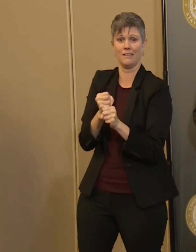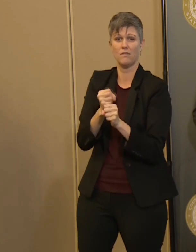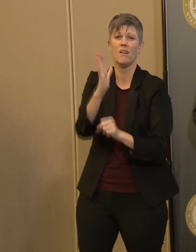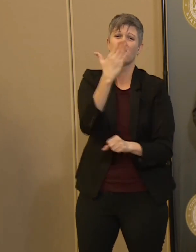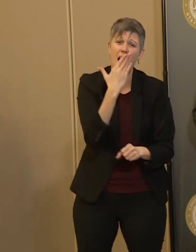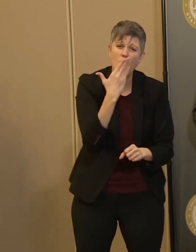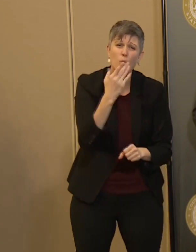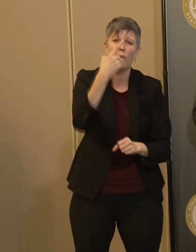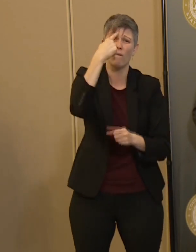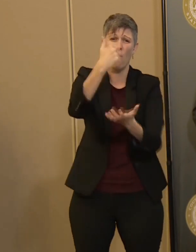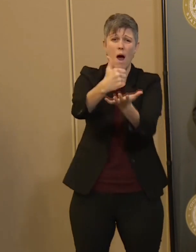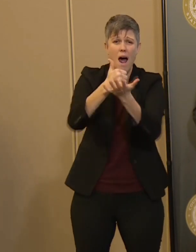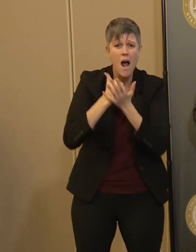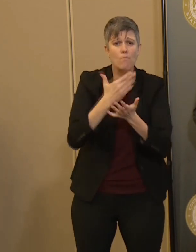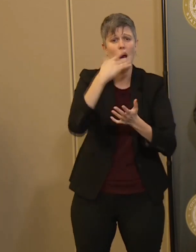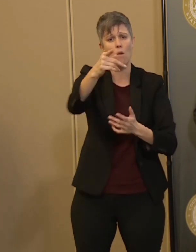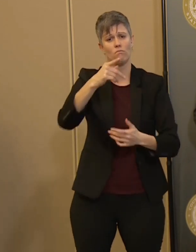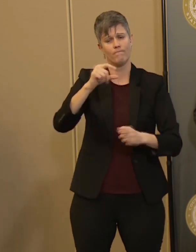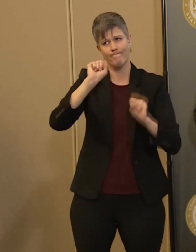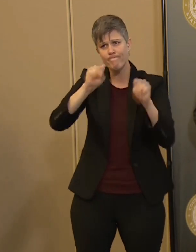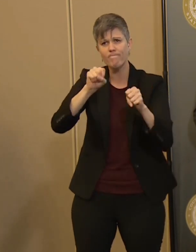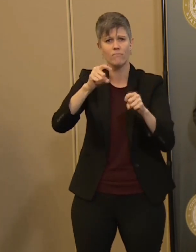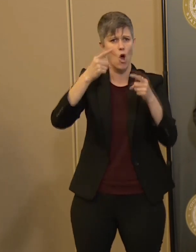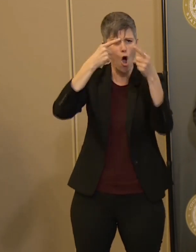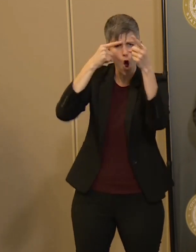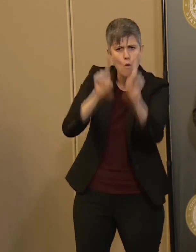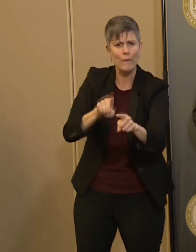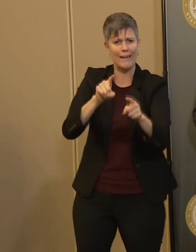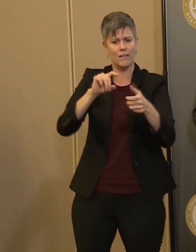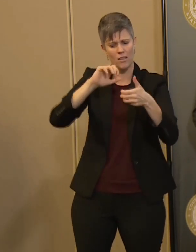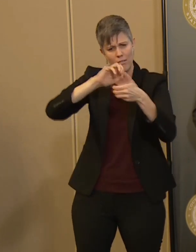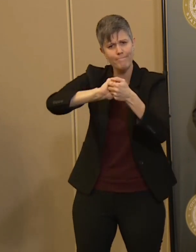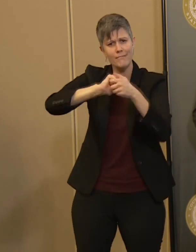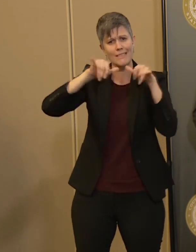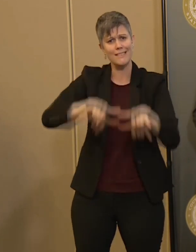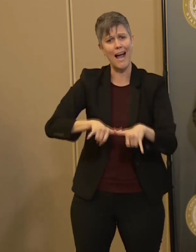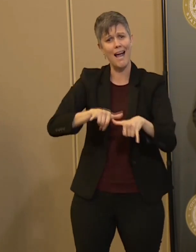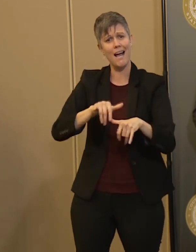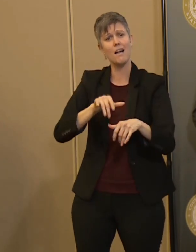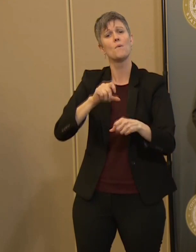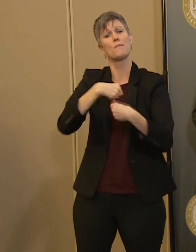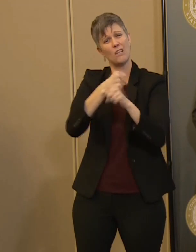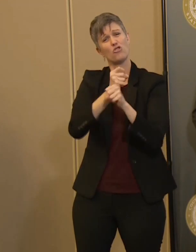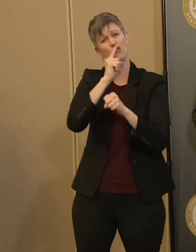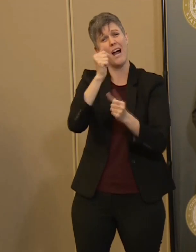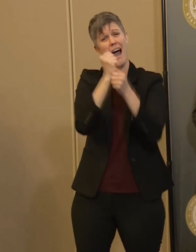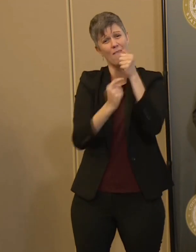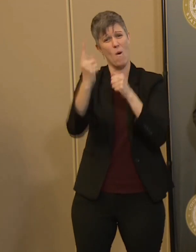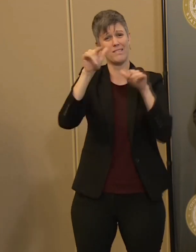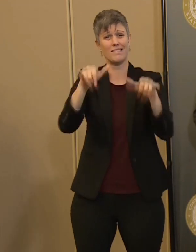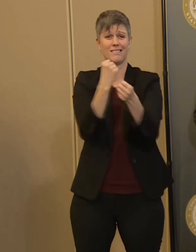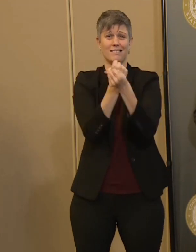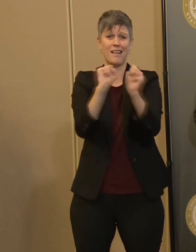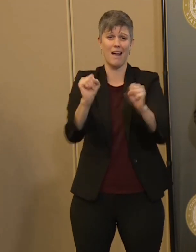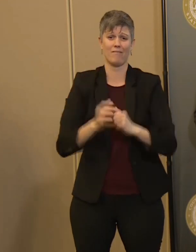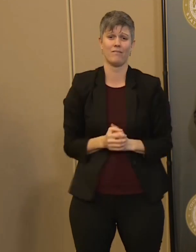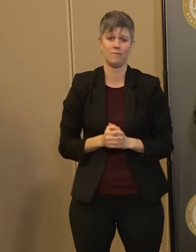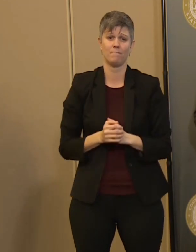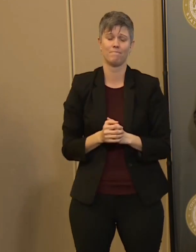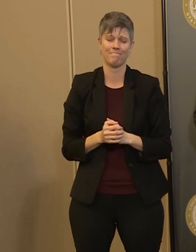and please, let's all work together in a united front to keep everyone safe. And now,